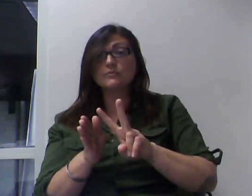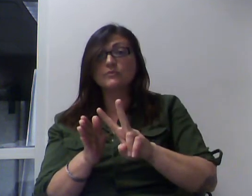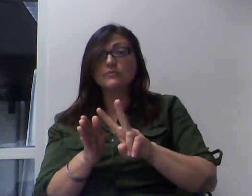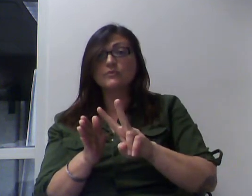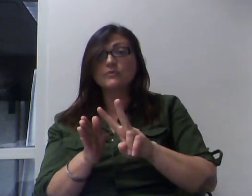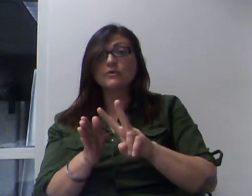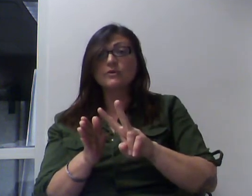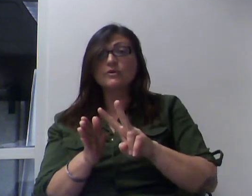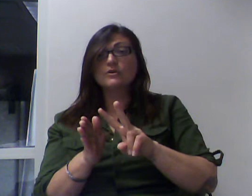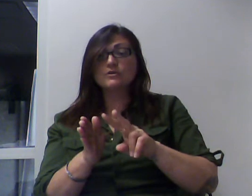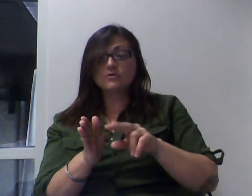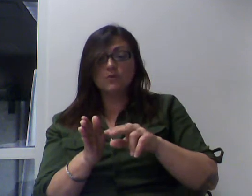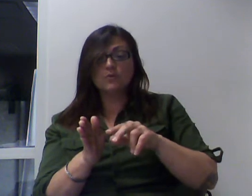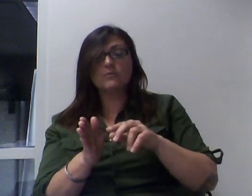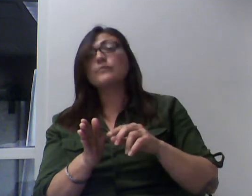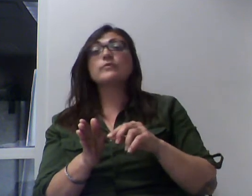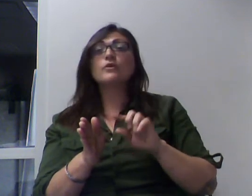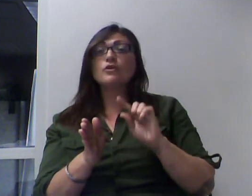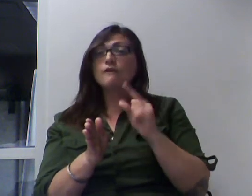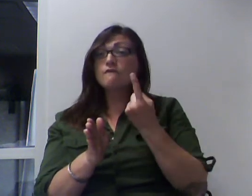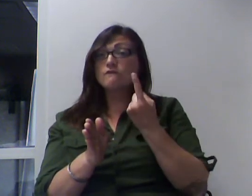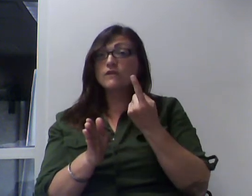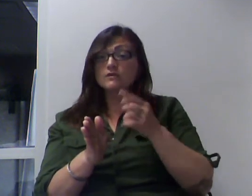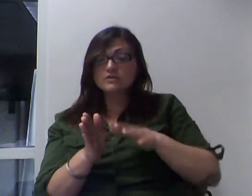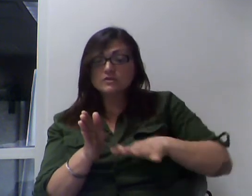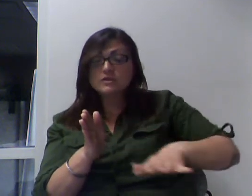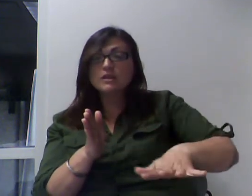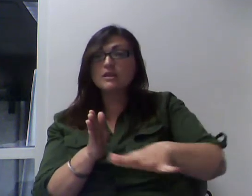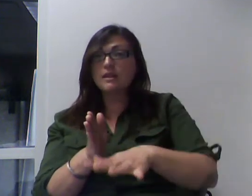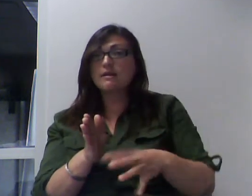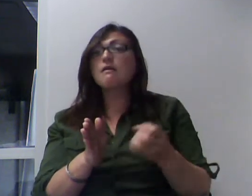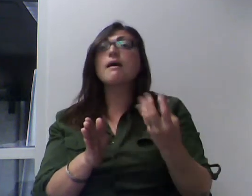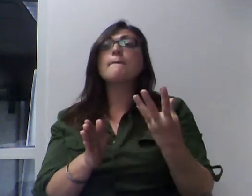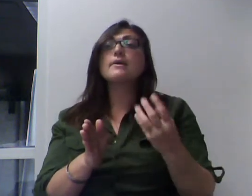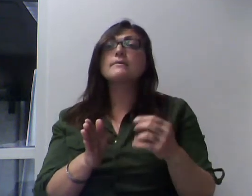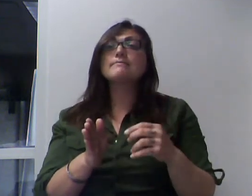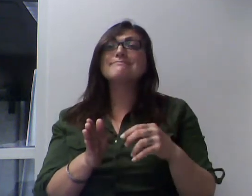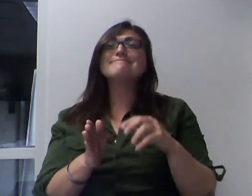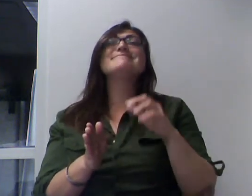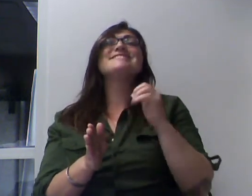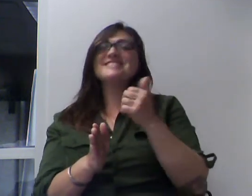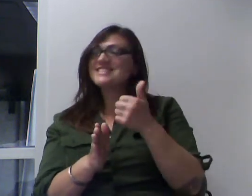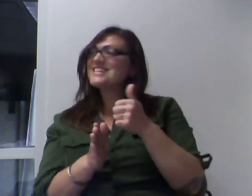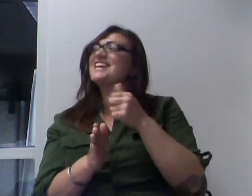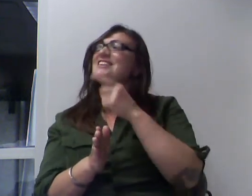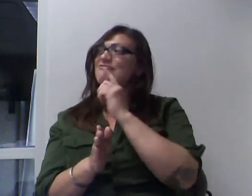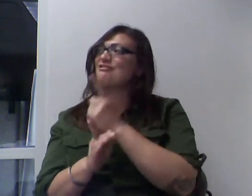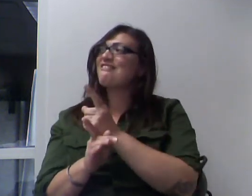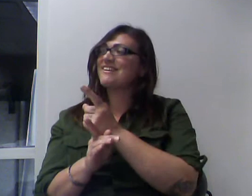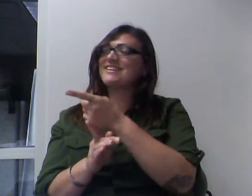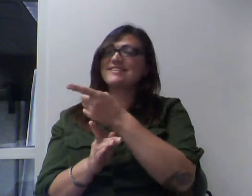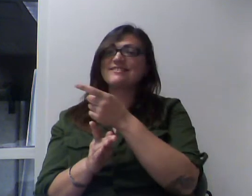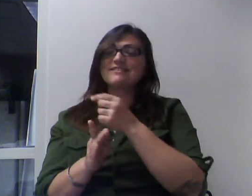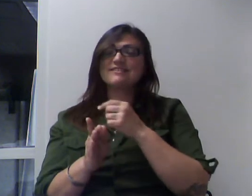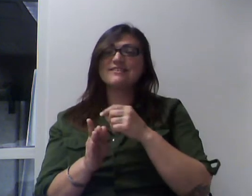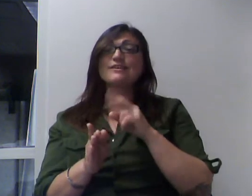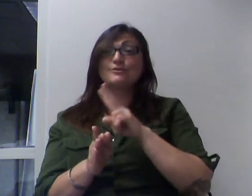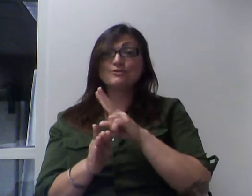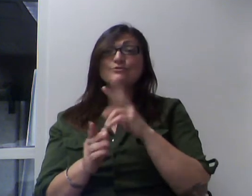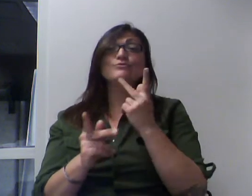layer would have almost cubes in it. 10. Wonderful. 2 times 5. How